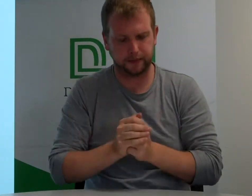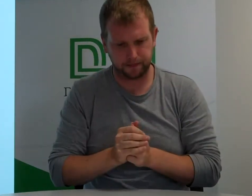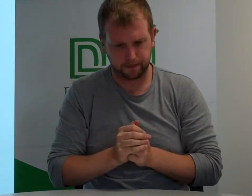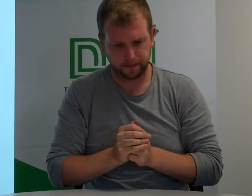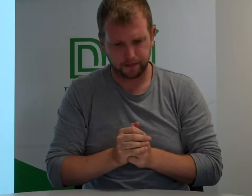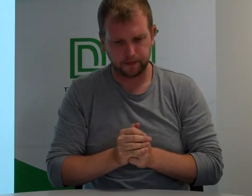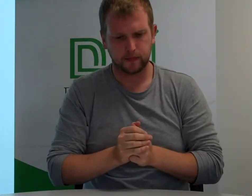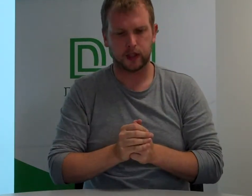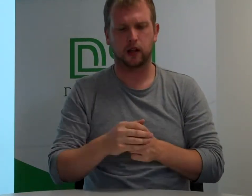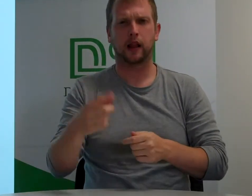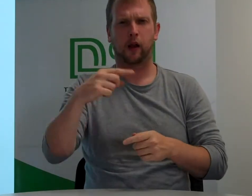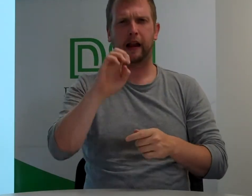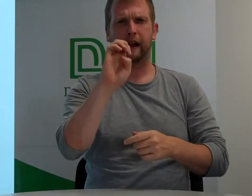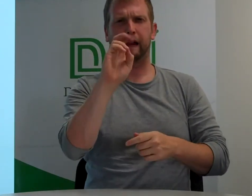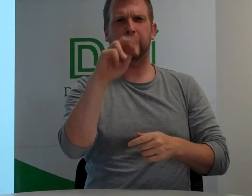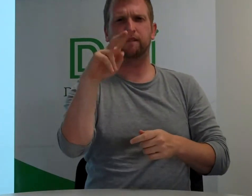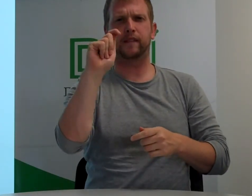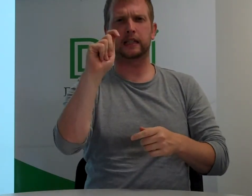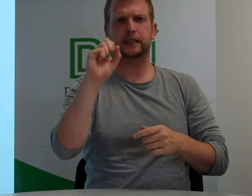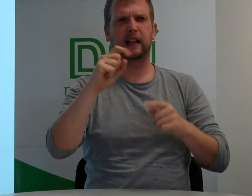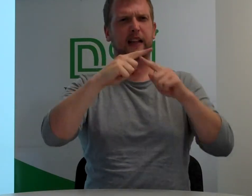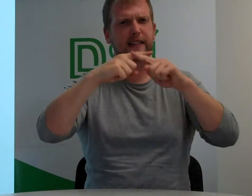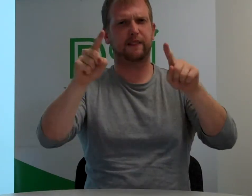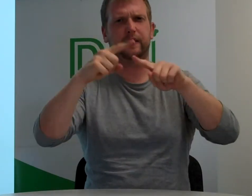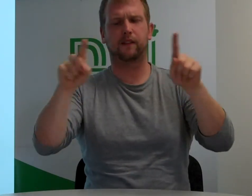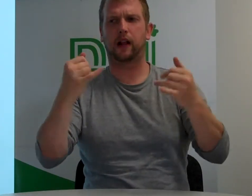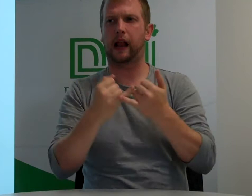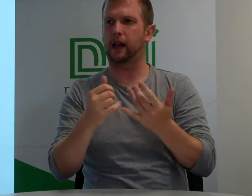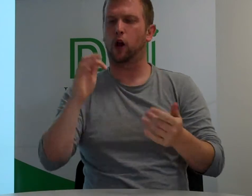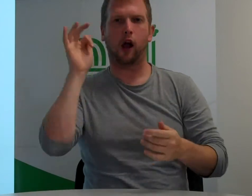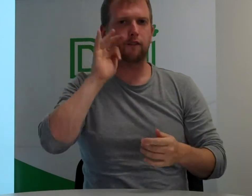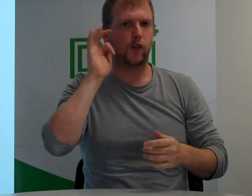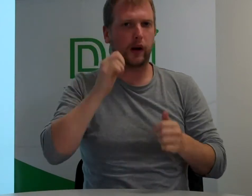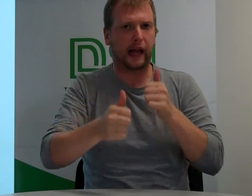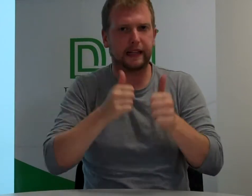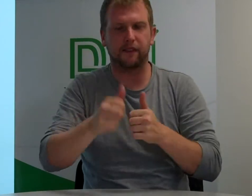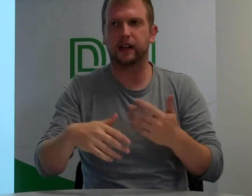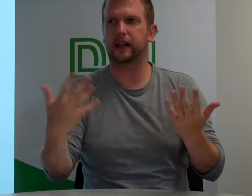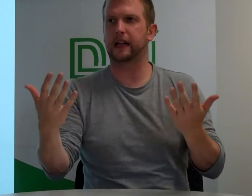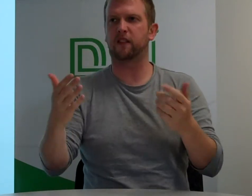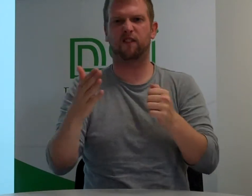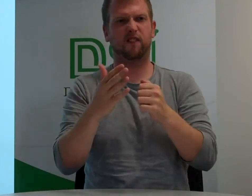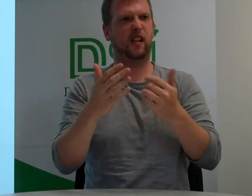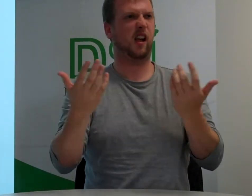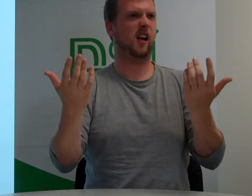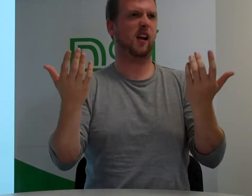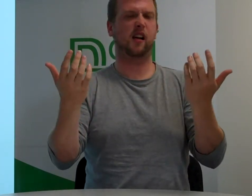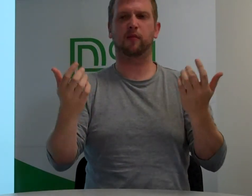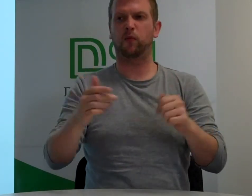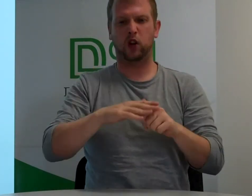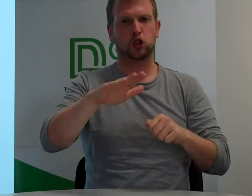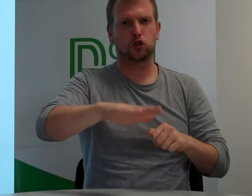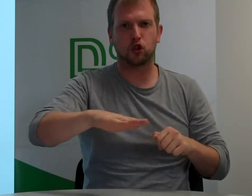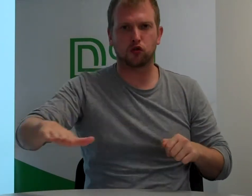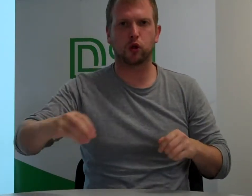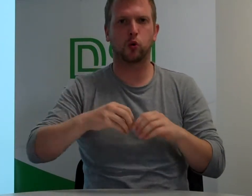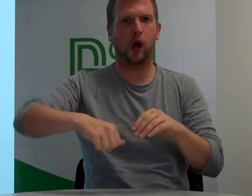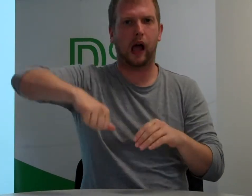rule in hospital. Advanced activities and changes to our